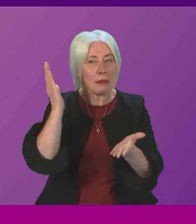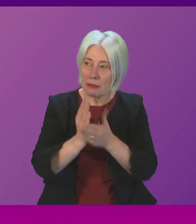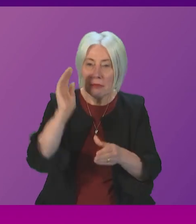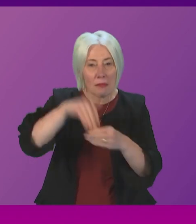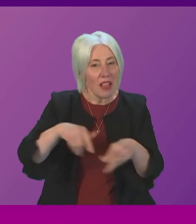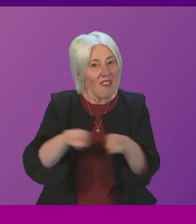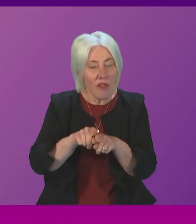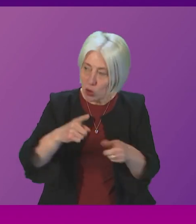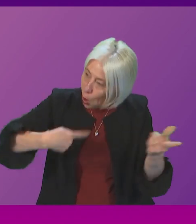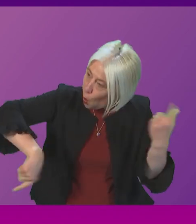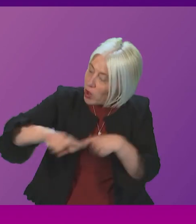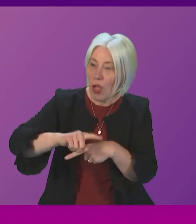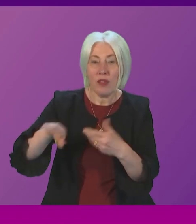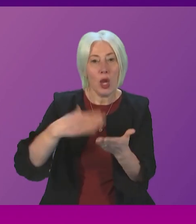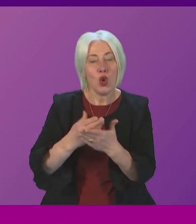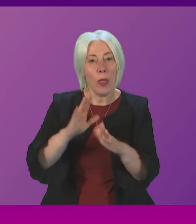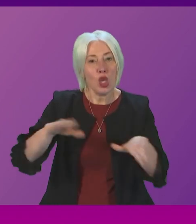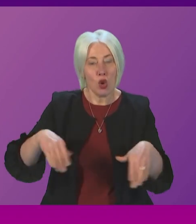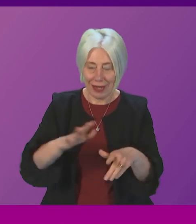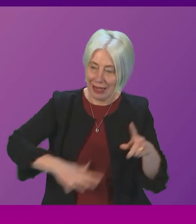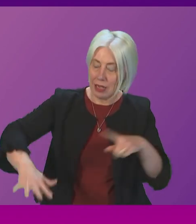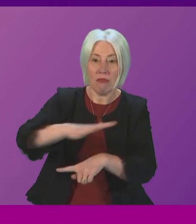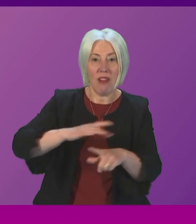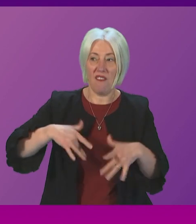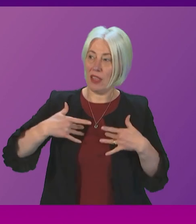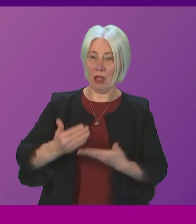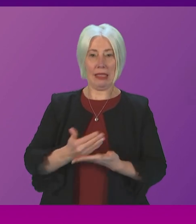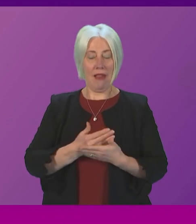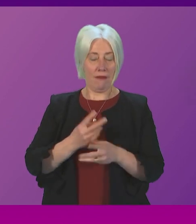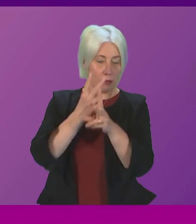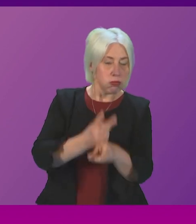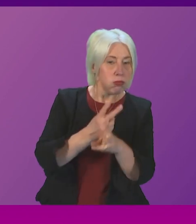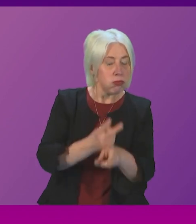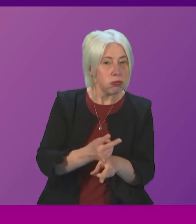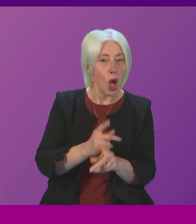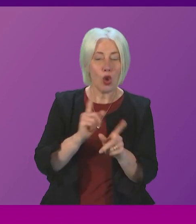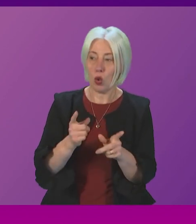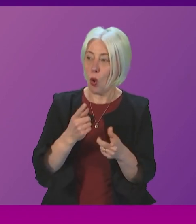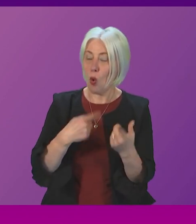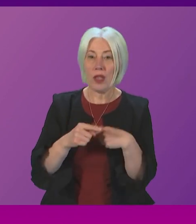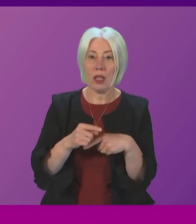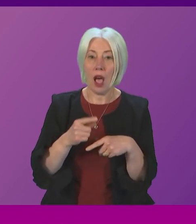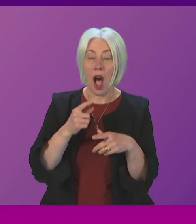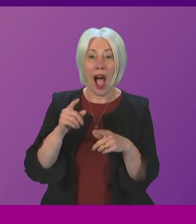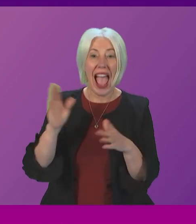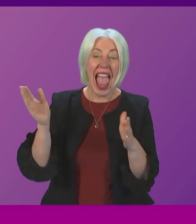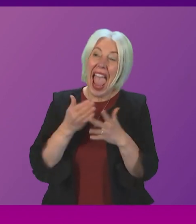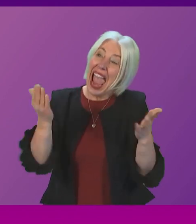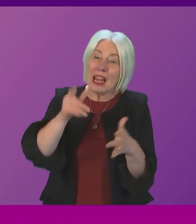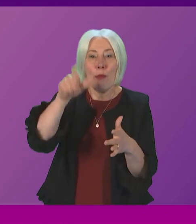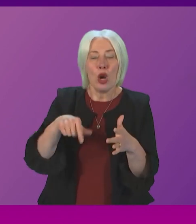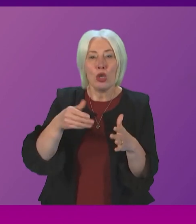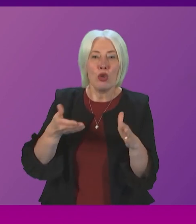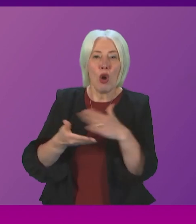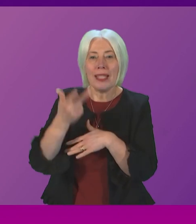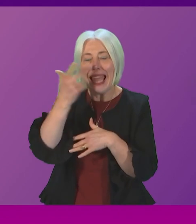local children to feel cared for and included and I don't think the response to that is that we lock up every under 18 that is committing